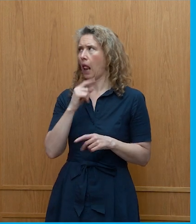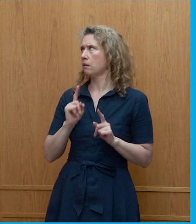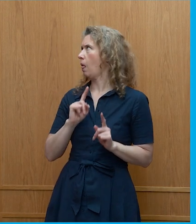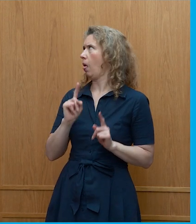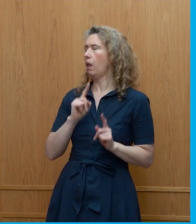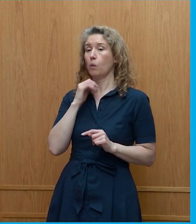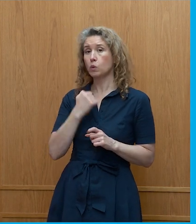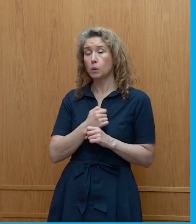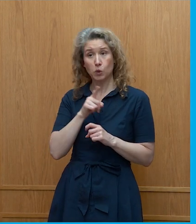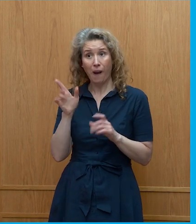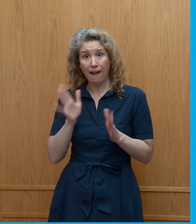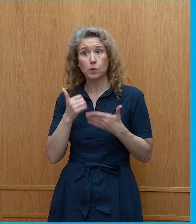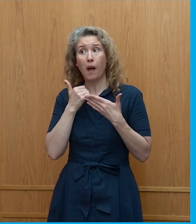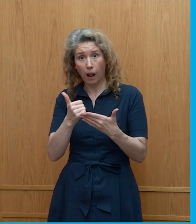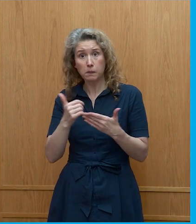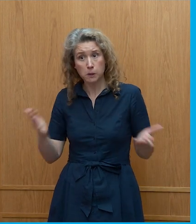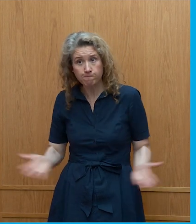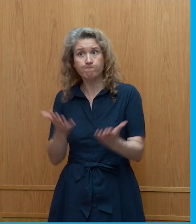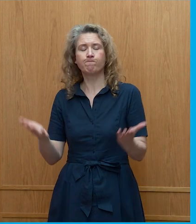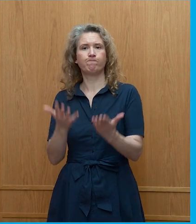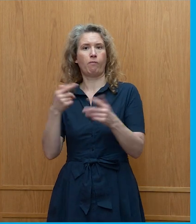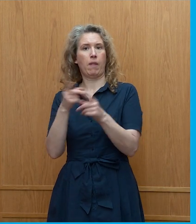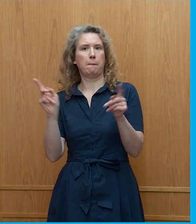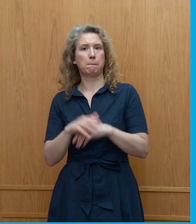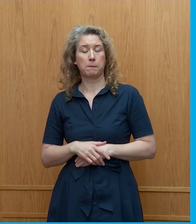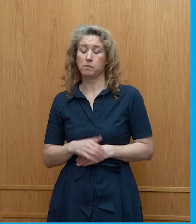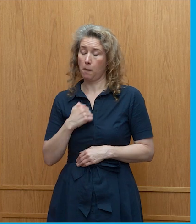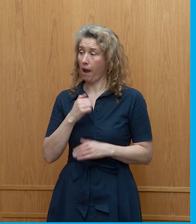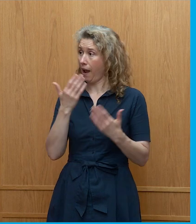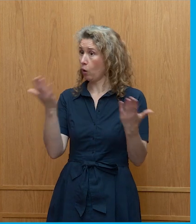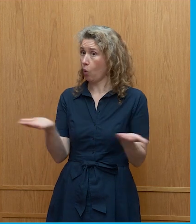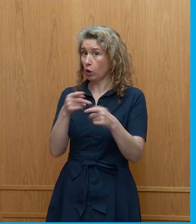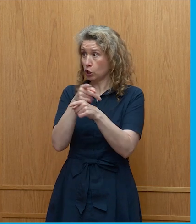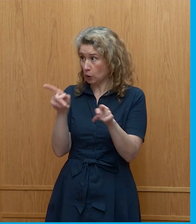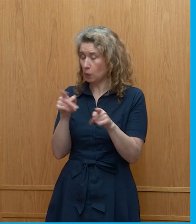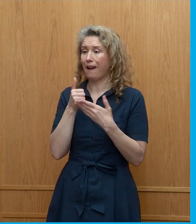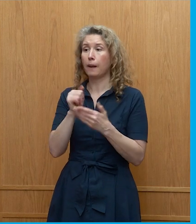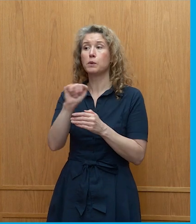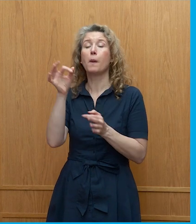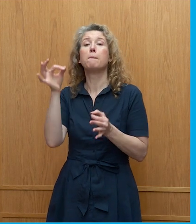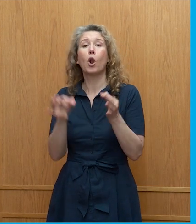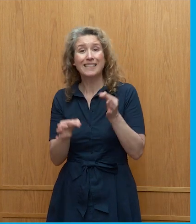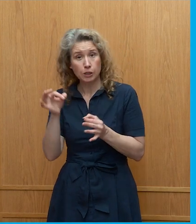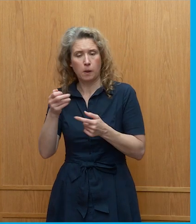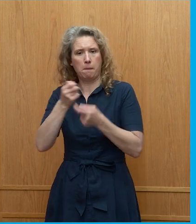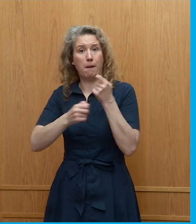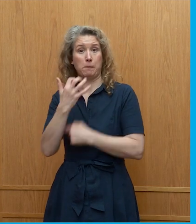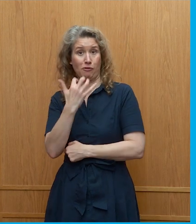you've got to help create that space too and so i think my call to you is help your politicians be brave